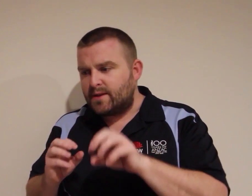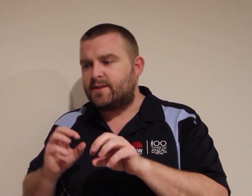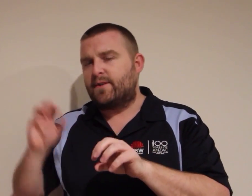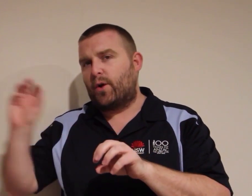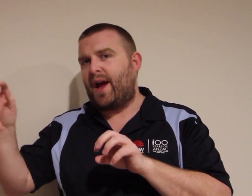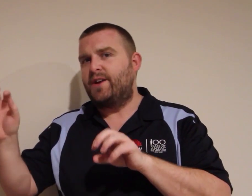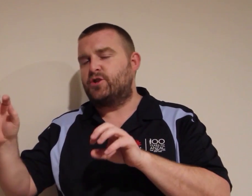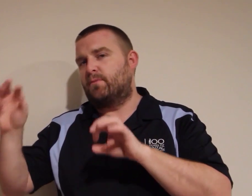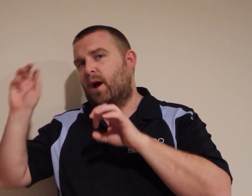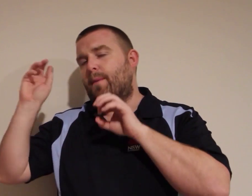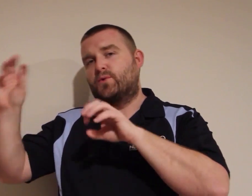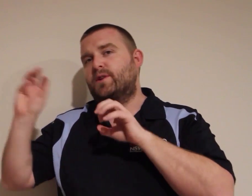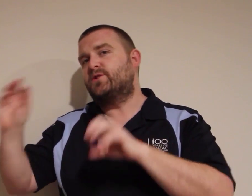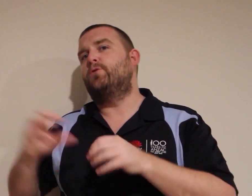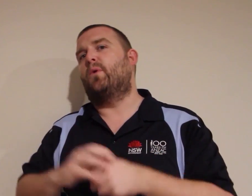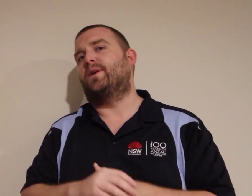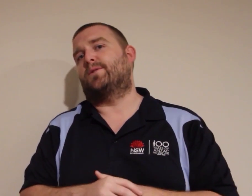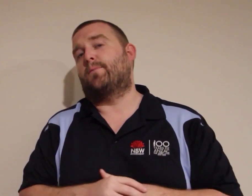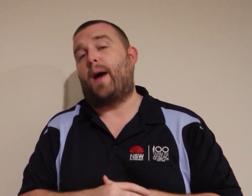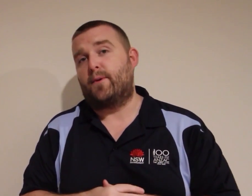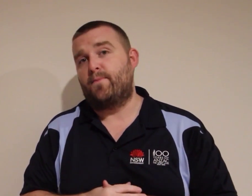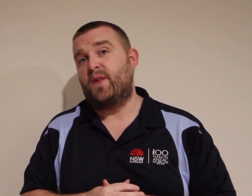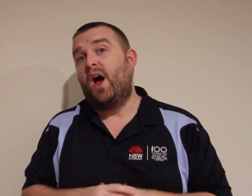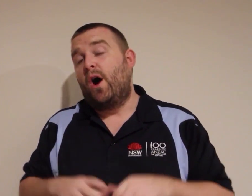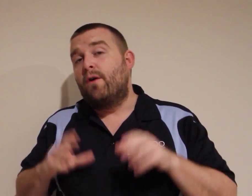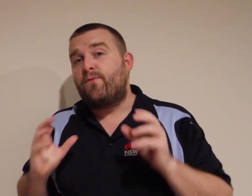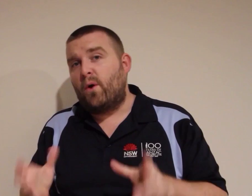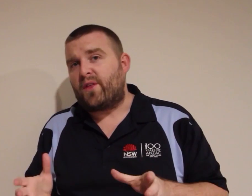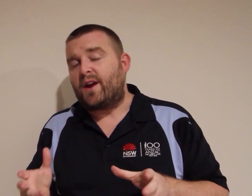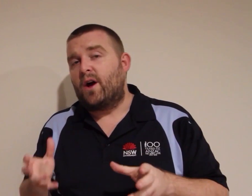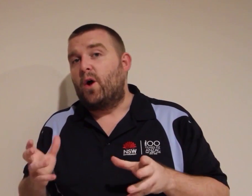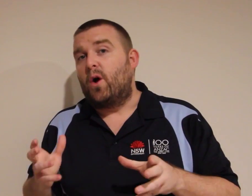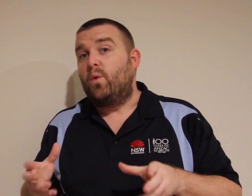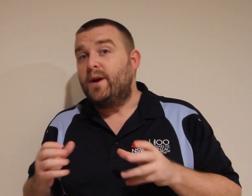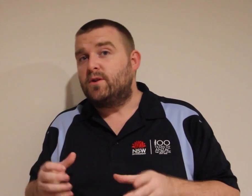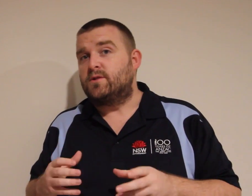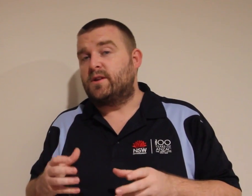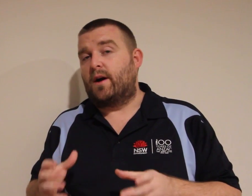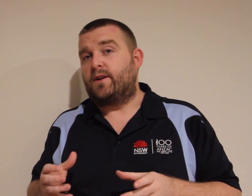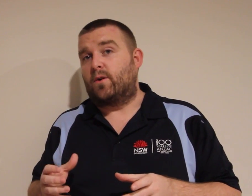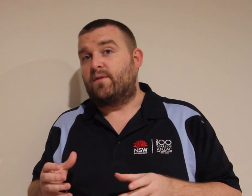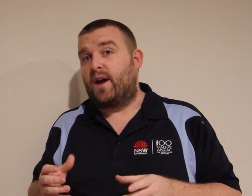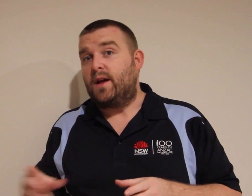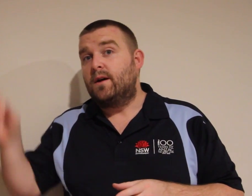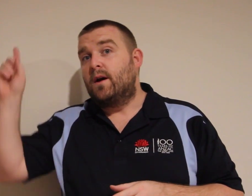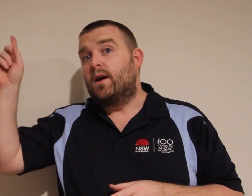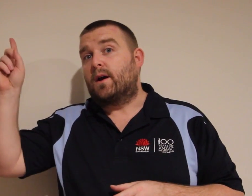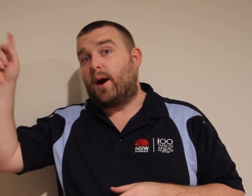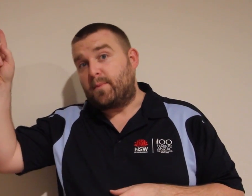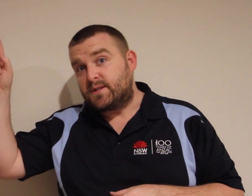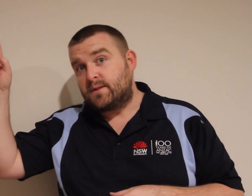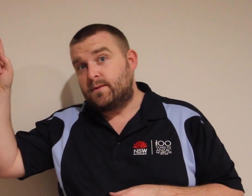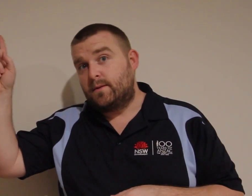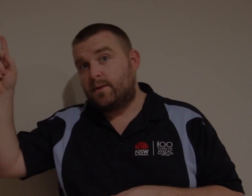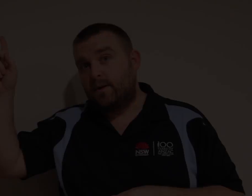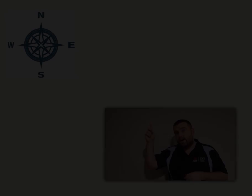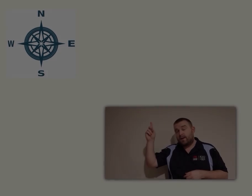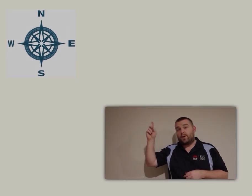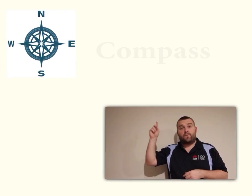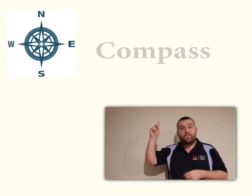relative location between two points on a map. For that we use the idea of a compass. There